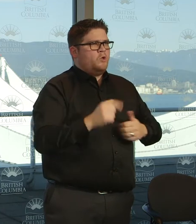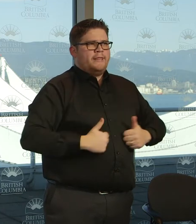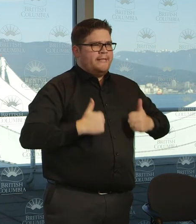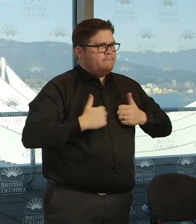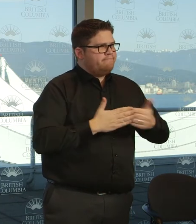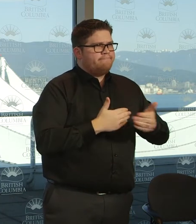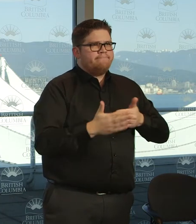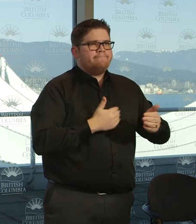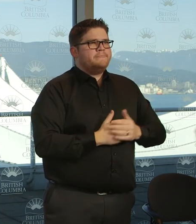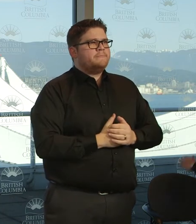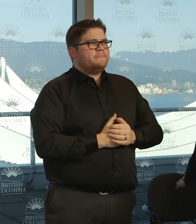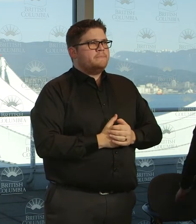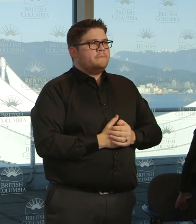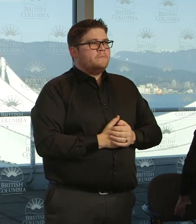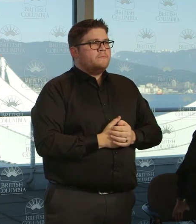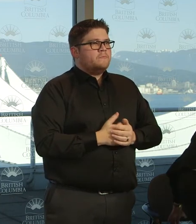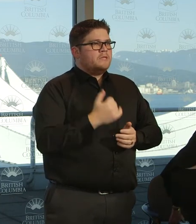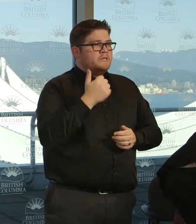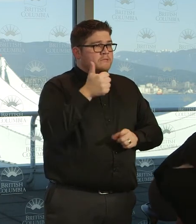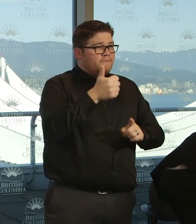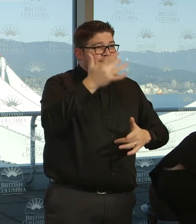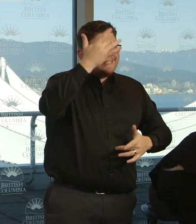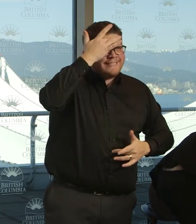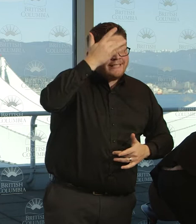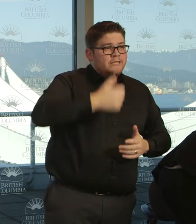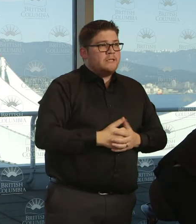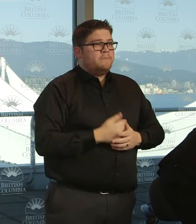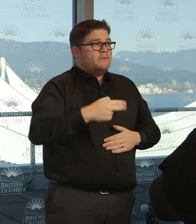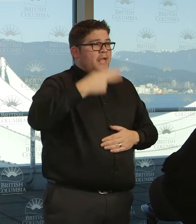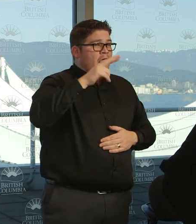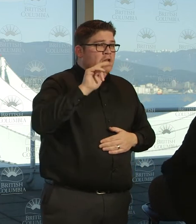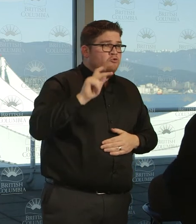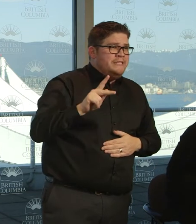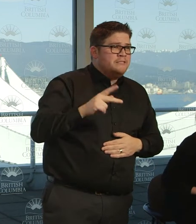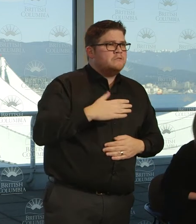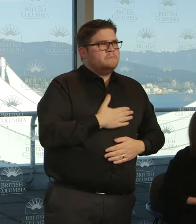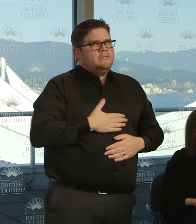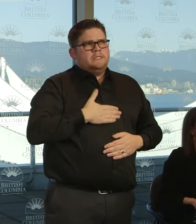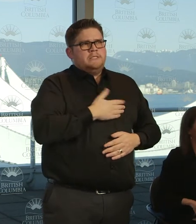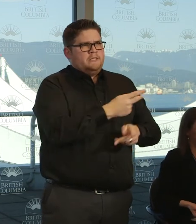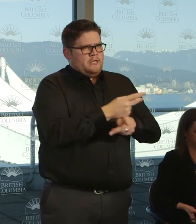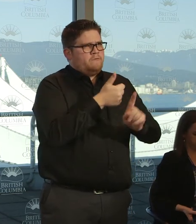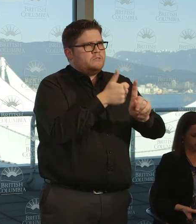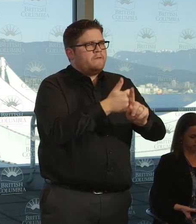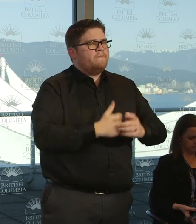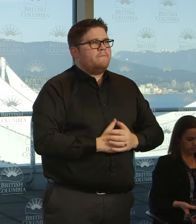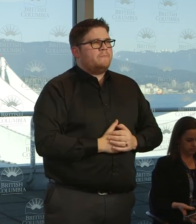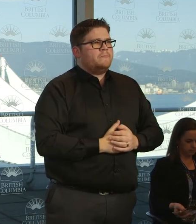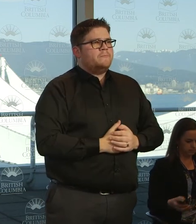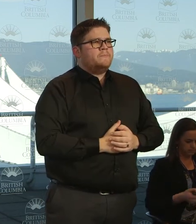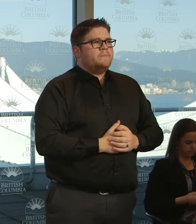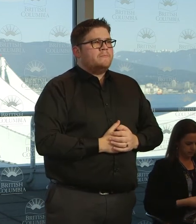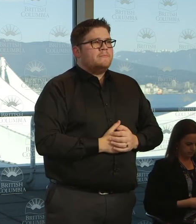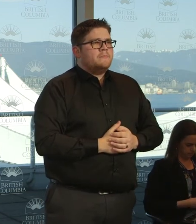sick or if you are somebody who is at high risk for this disease. And I'm calling upon all of us in our communities to support people